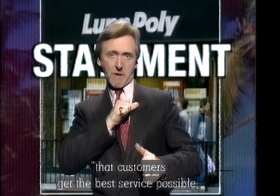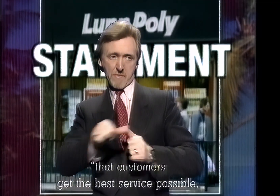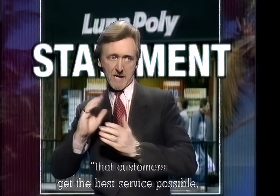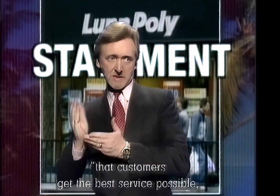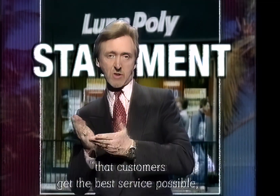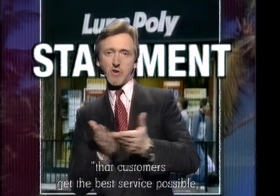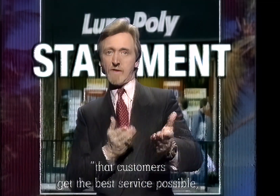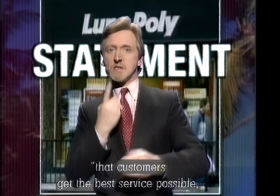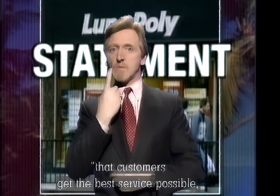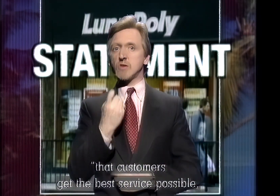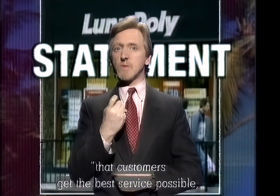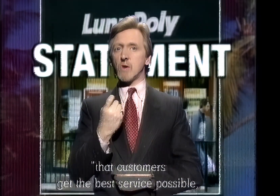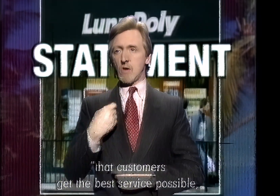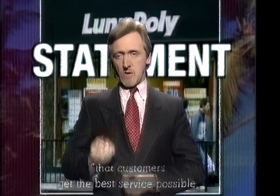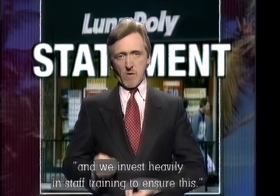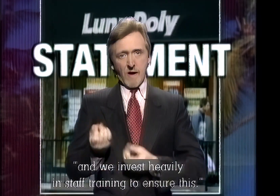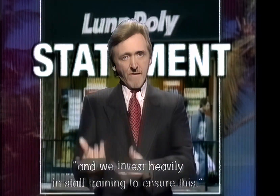invest heavily in staff training to ensure this.